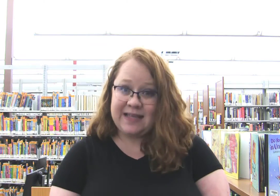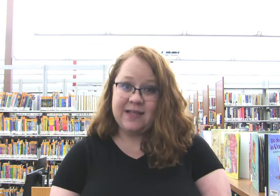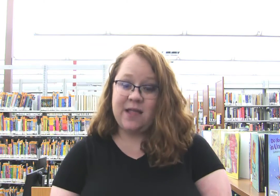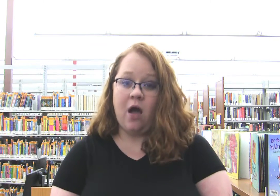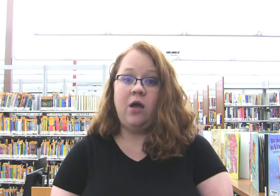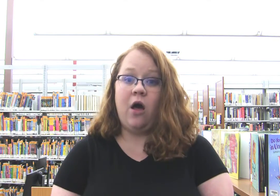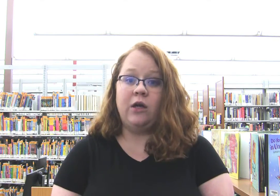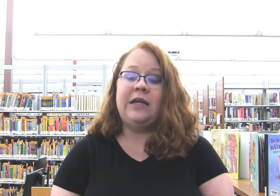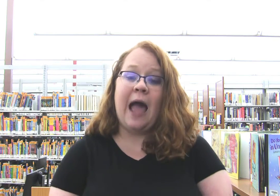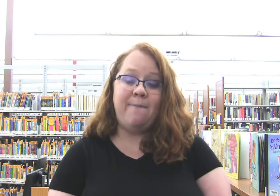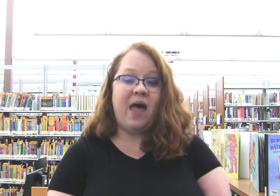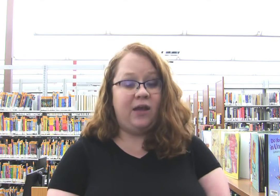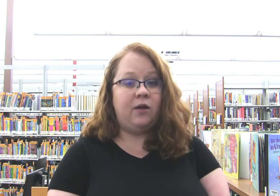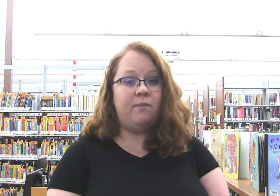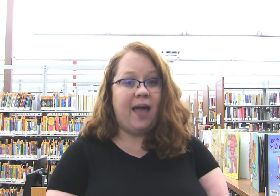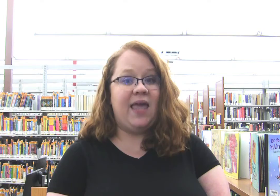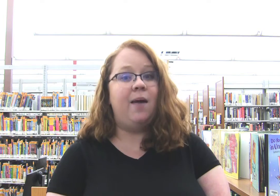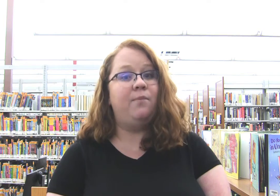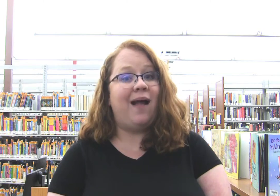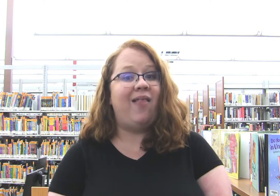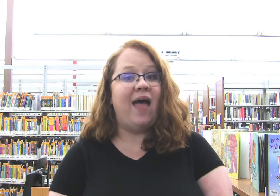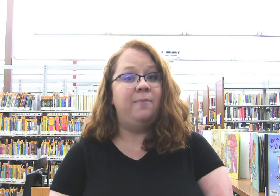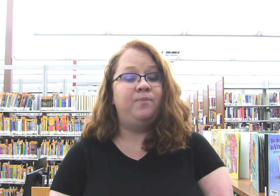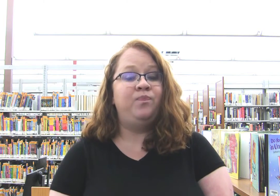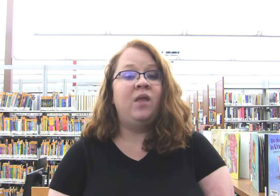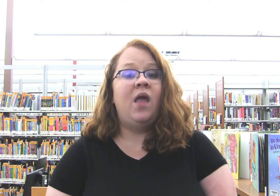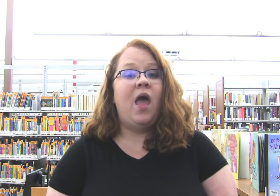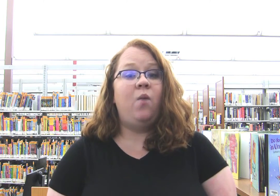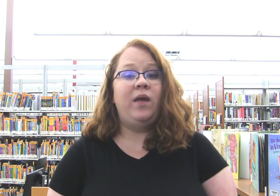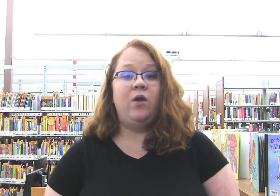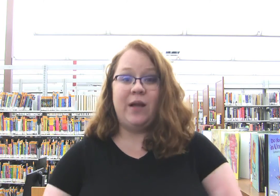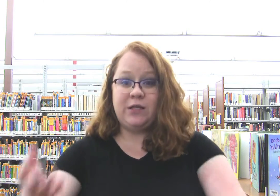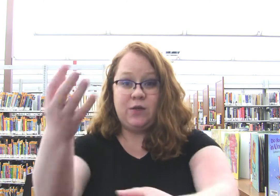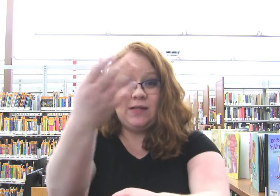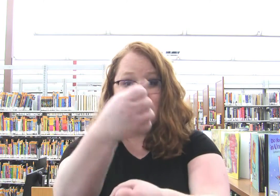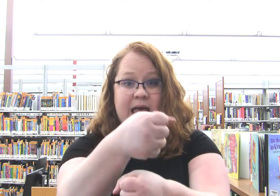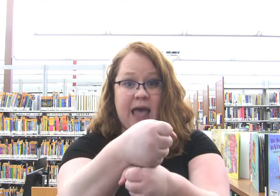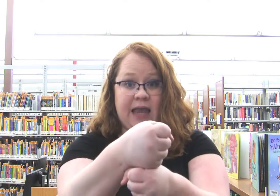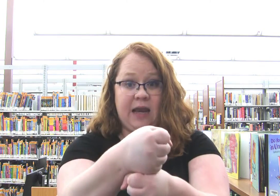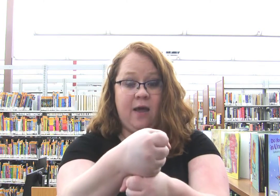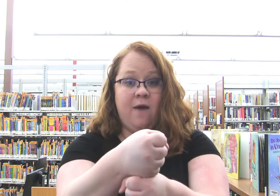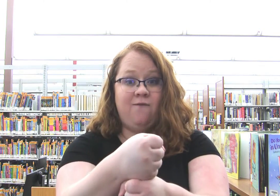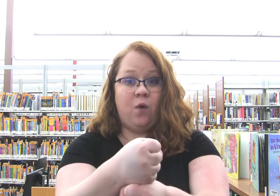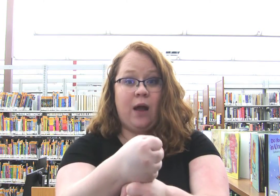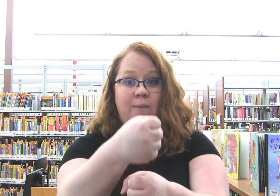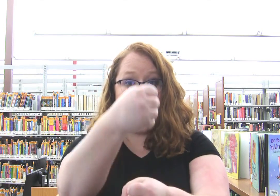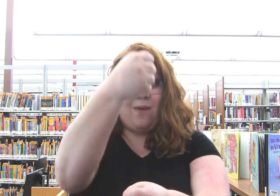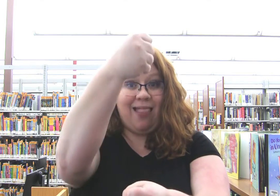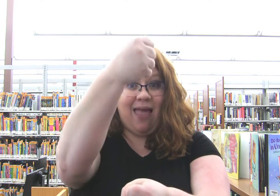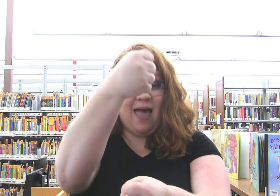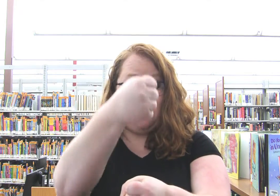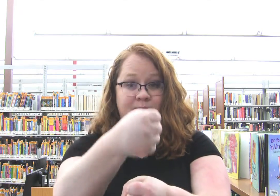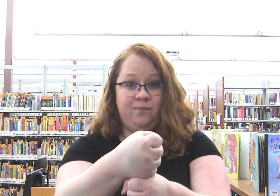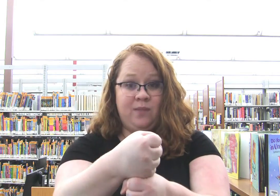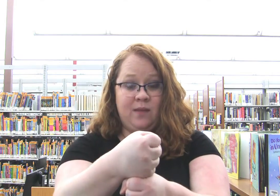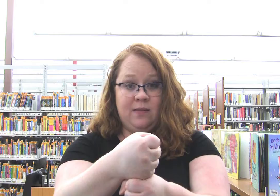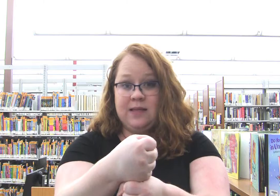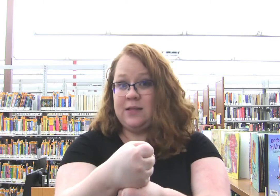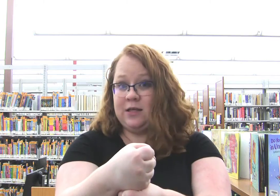sing a song called Come Under My Umbrella. And we are going to do the sign for umbrella. This looks